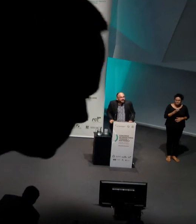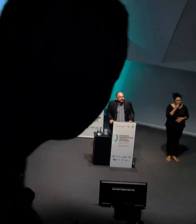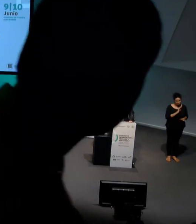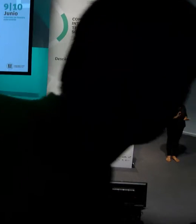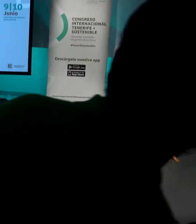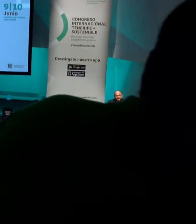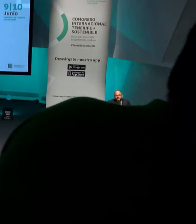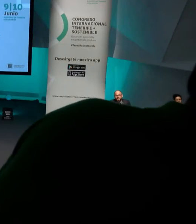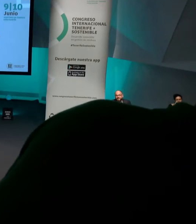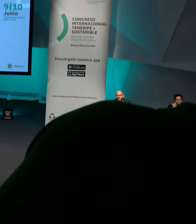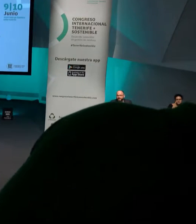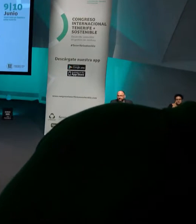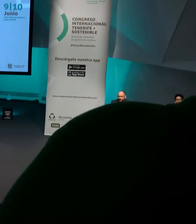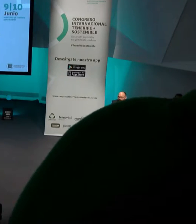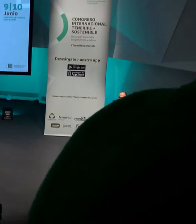No, seriously.